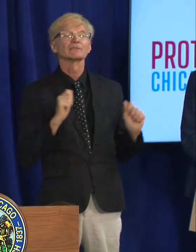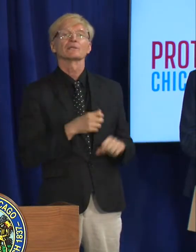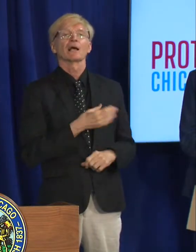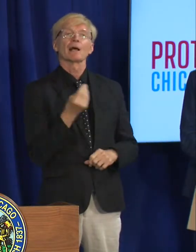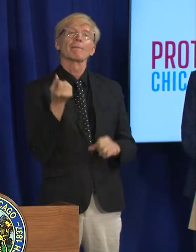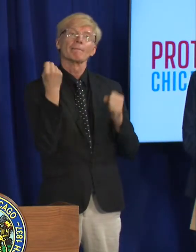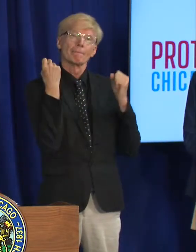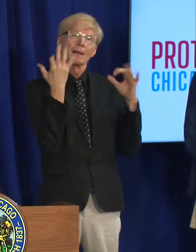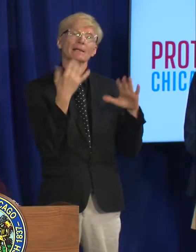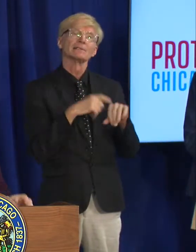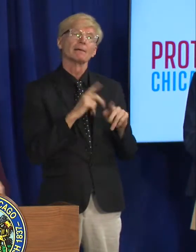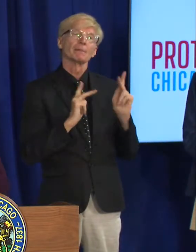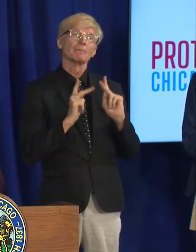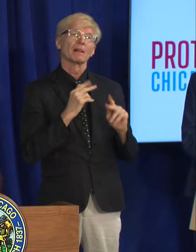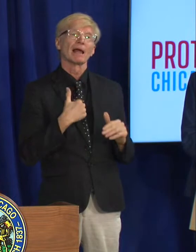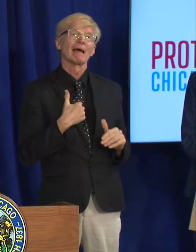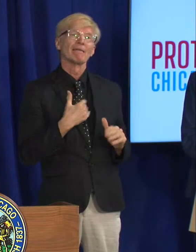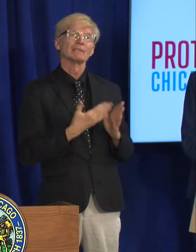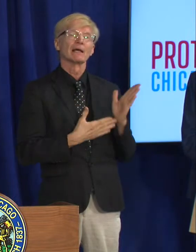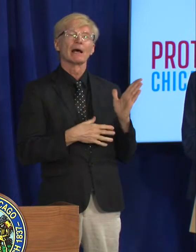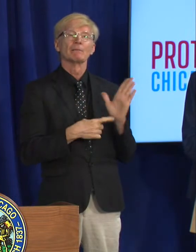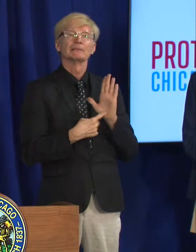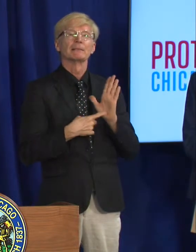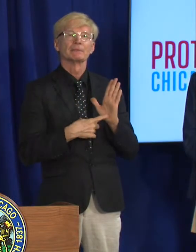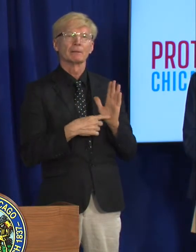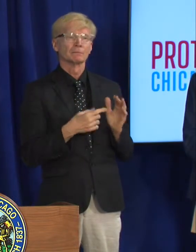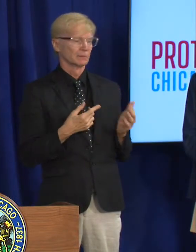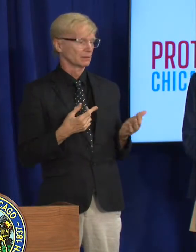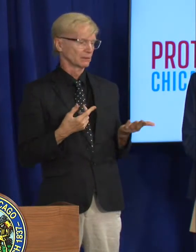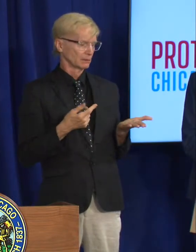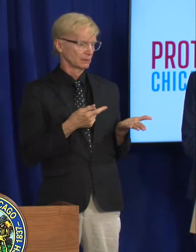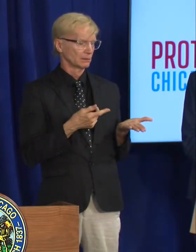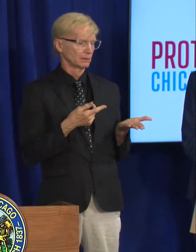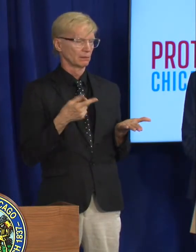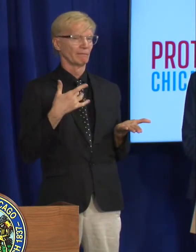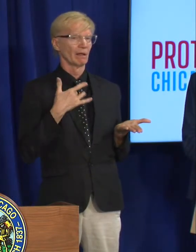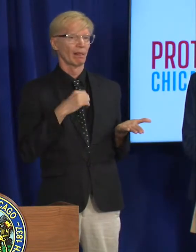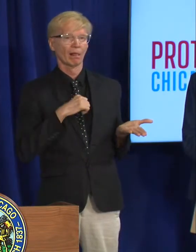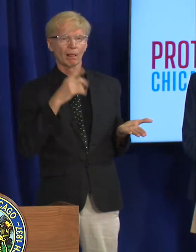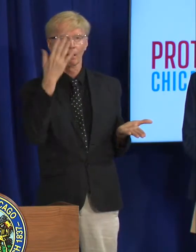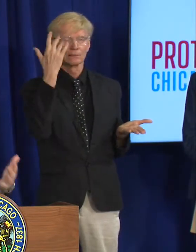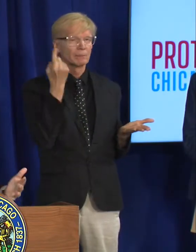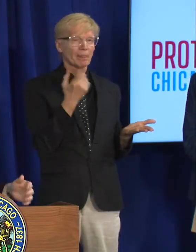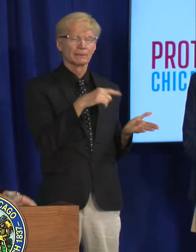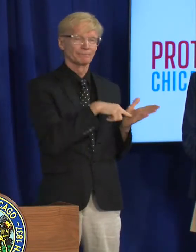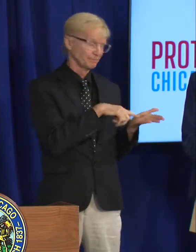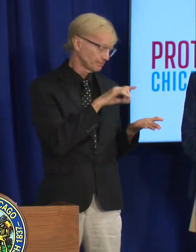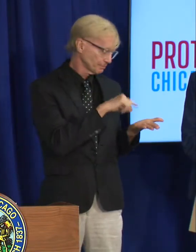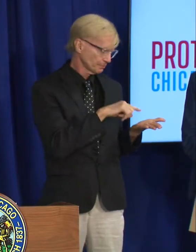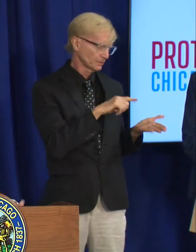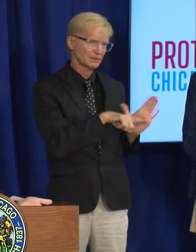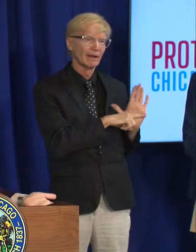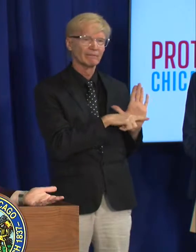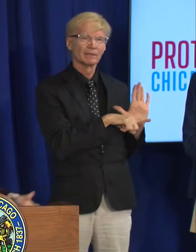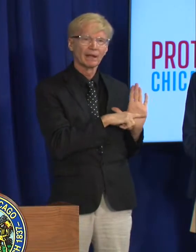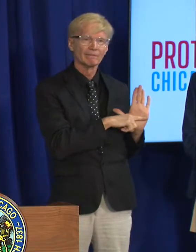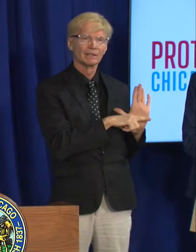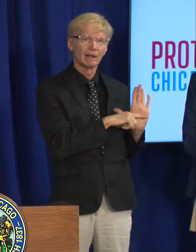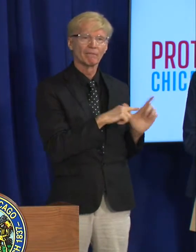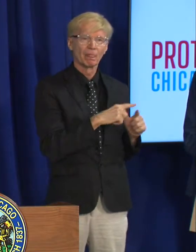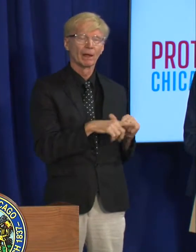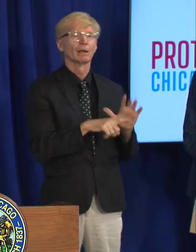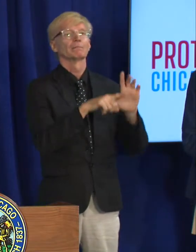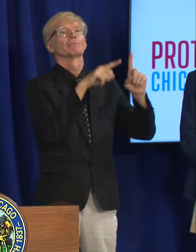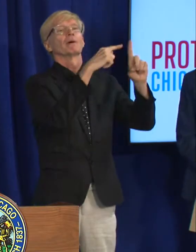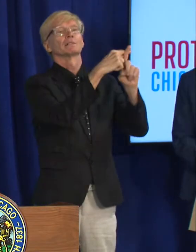people who will have some symptoms have a negative test for you know right at the beginning there um and then develop a you know and then it develops